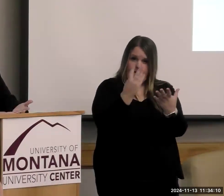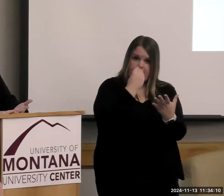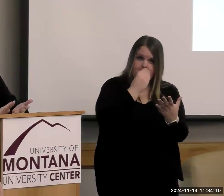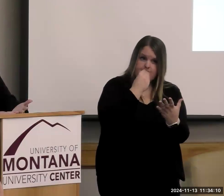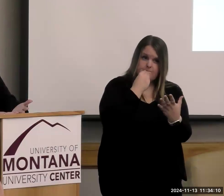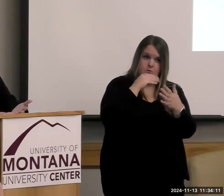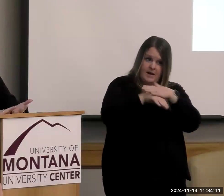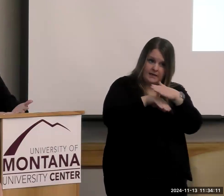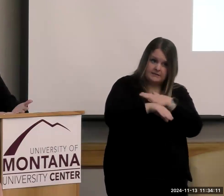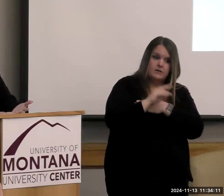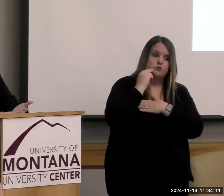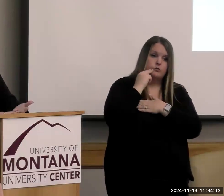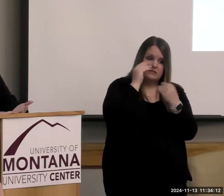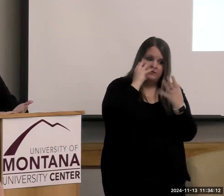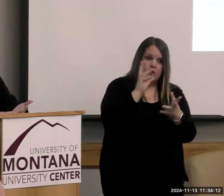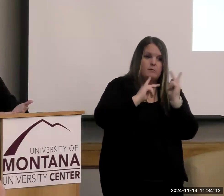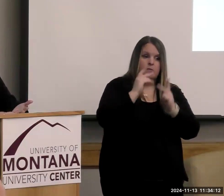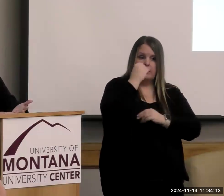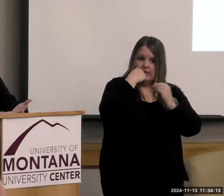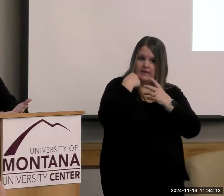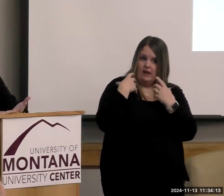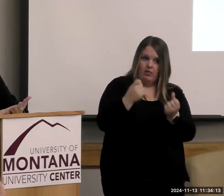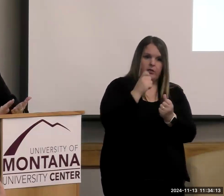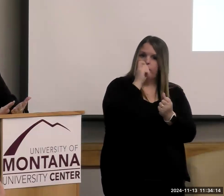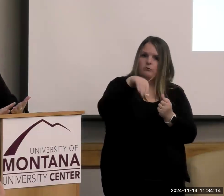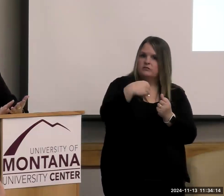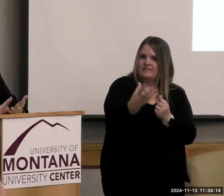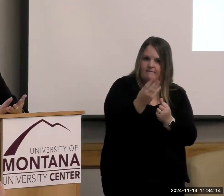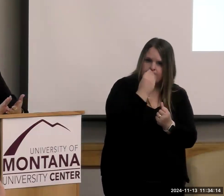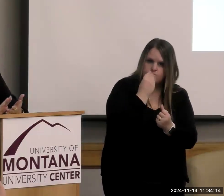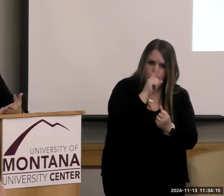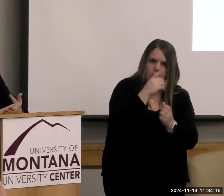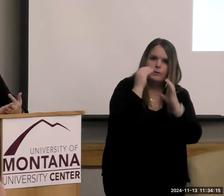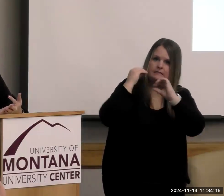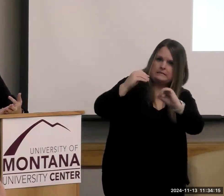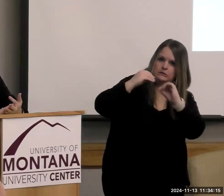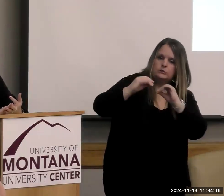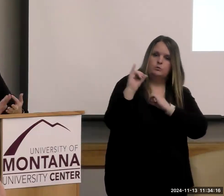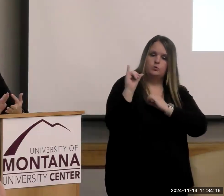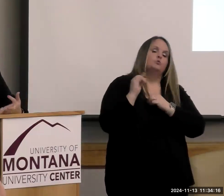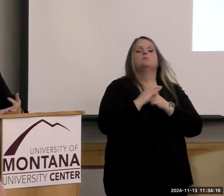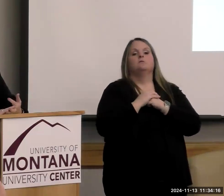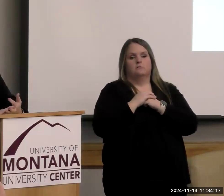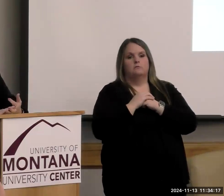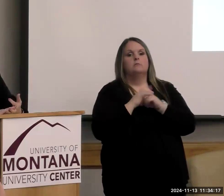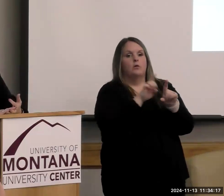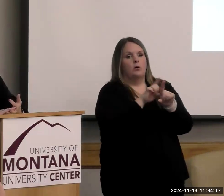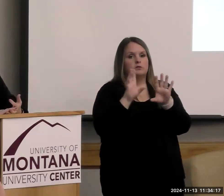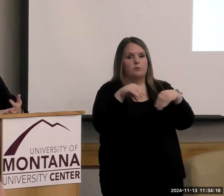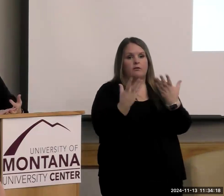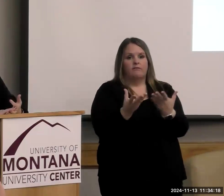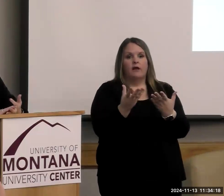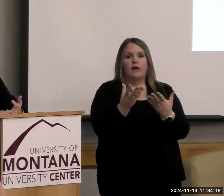education so people can eat healthy. We don't just give them food, and we are also doing food